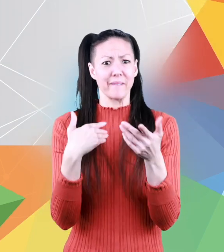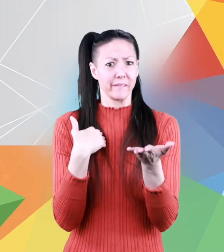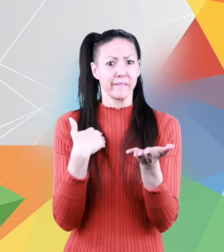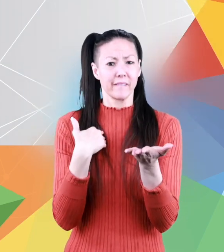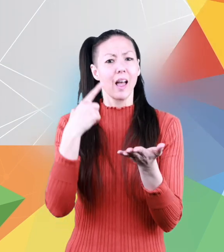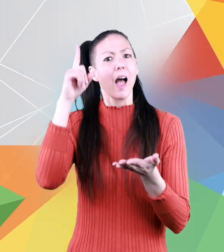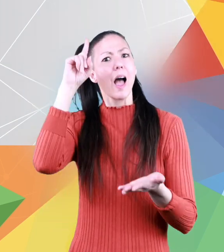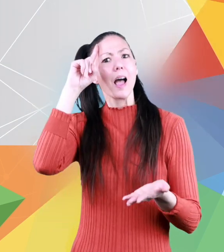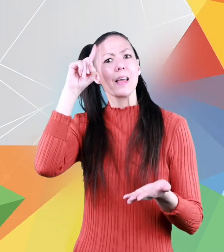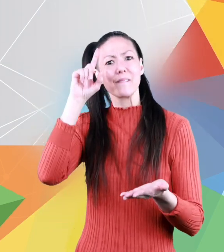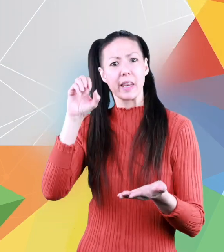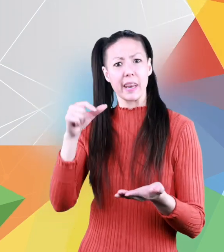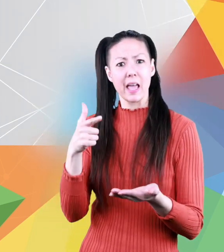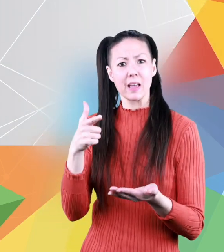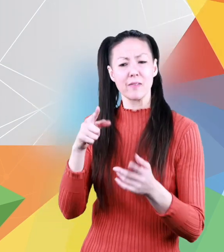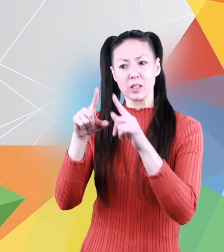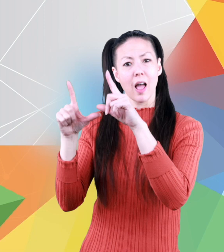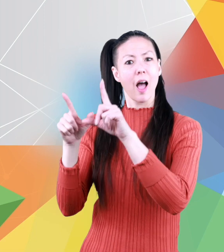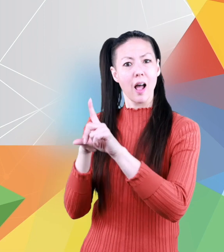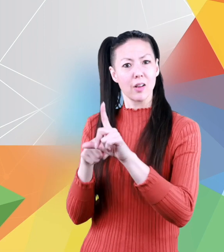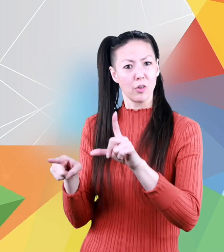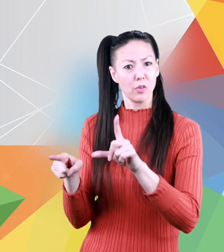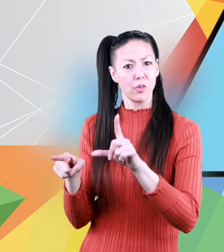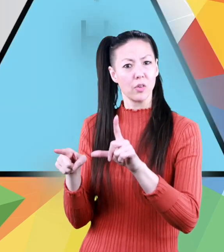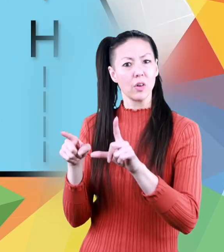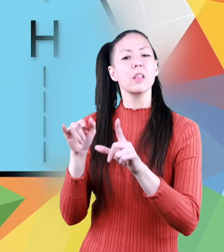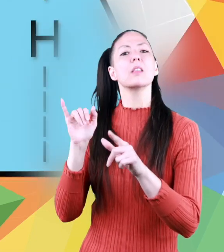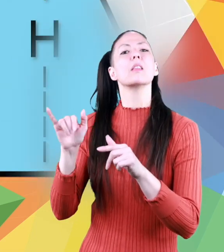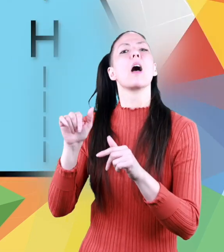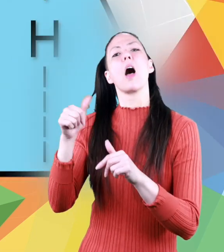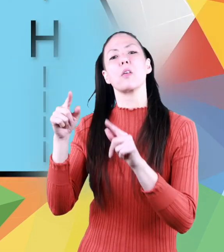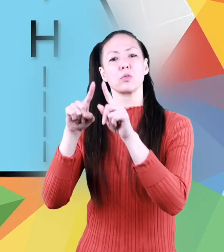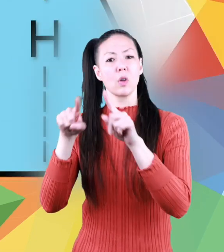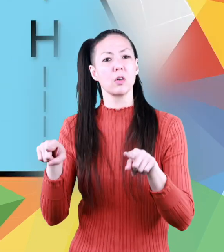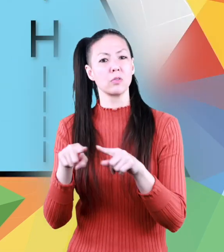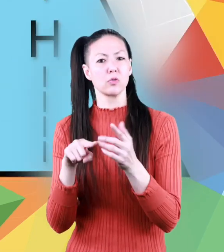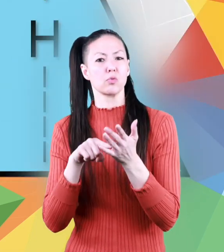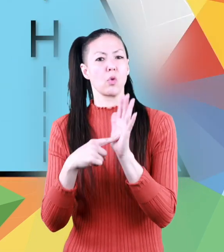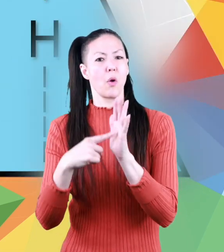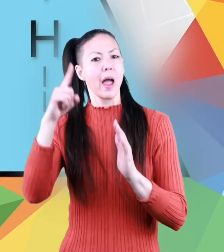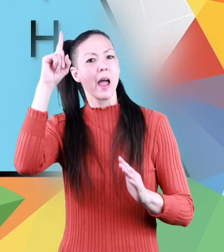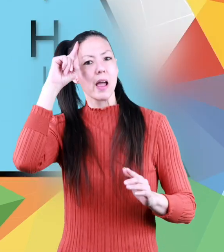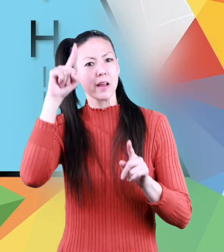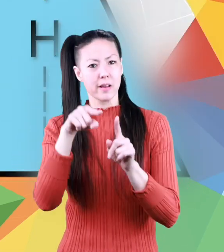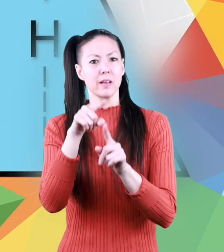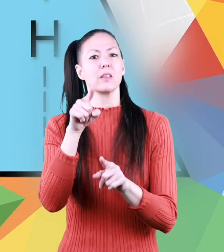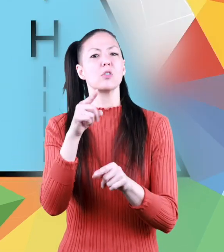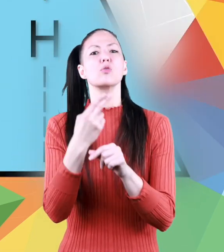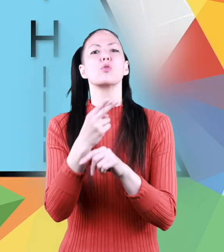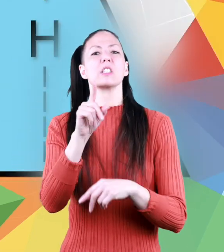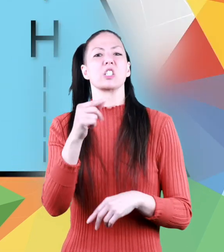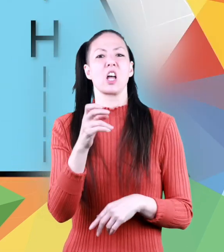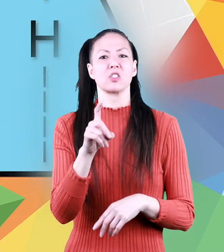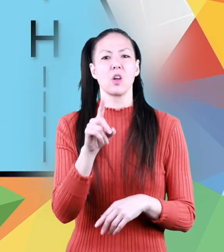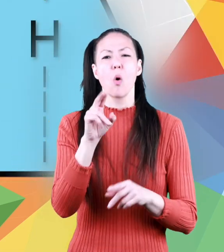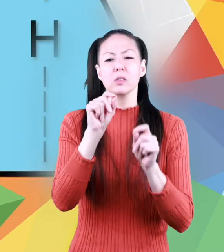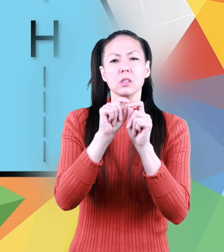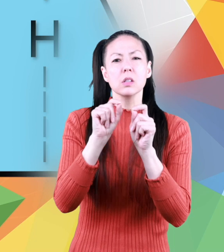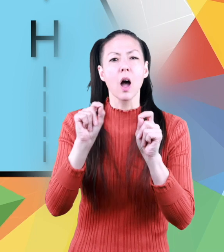the height is the leg of the angle for the other triangles the height is shown using a dashed or dotted line that goes